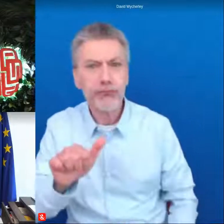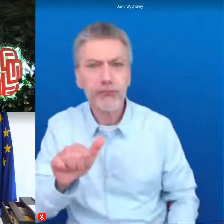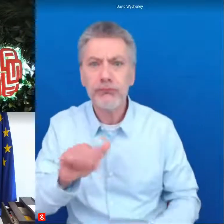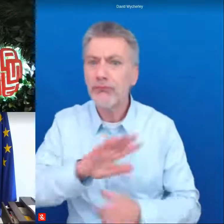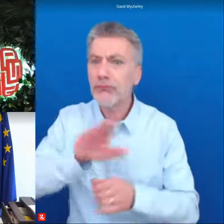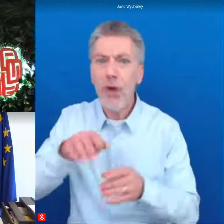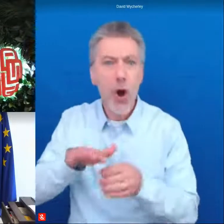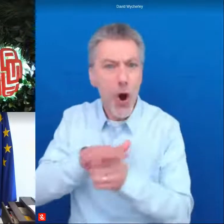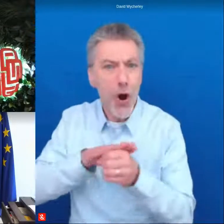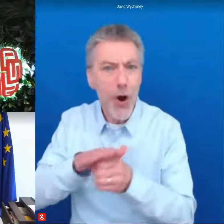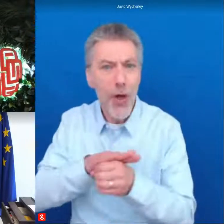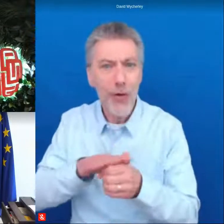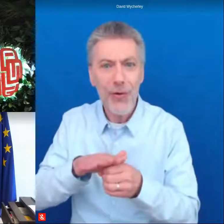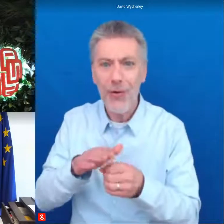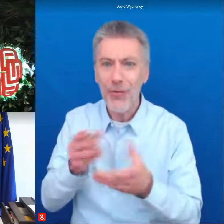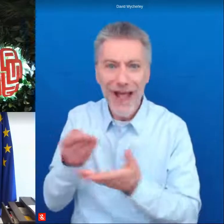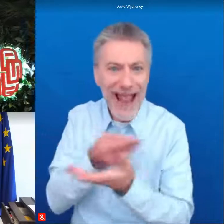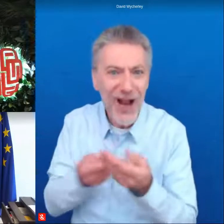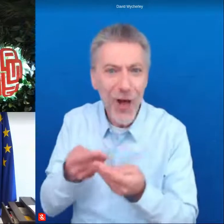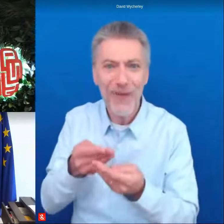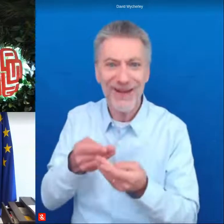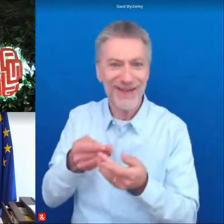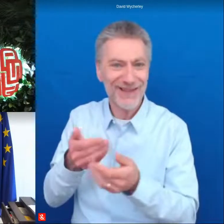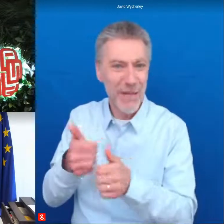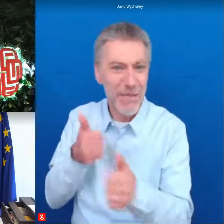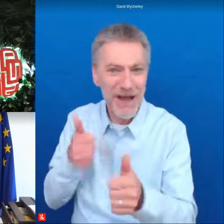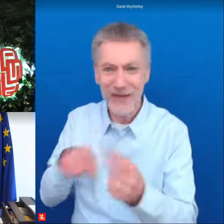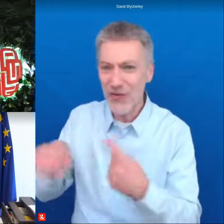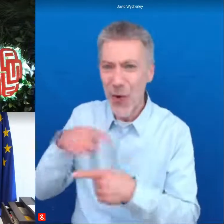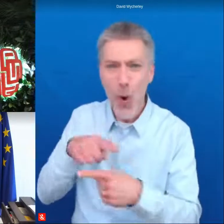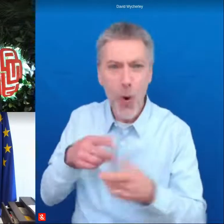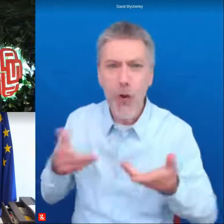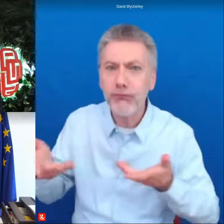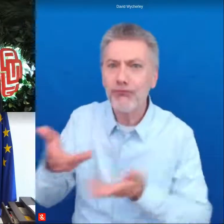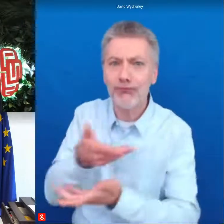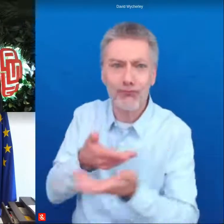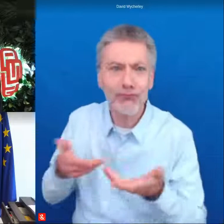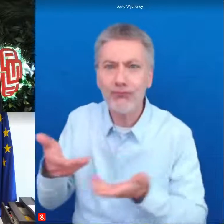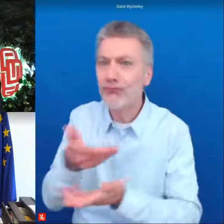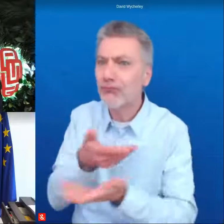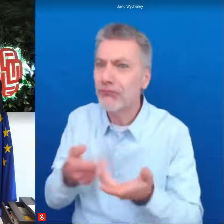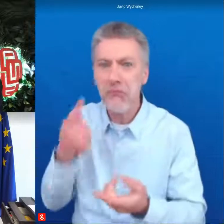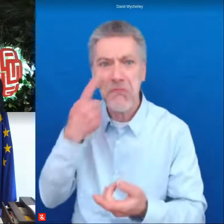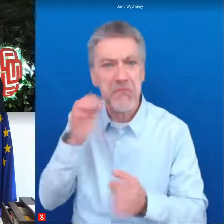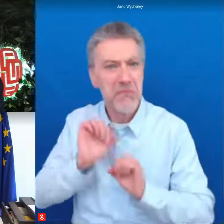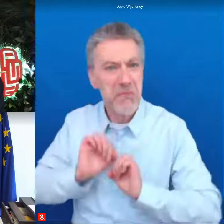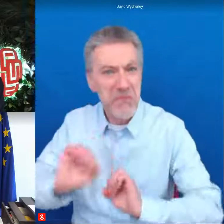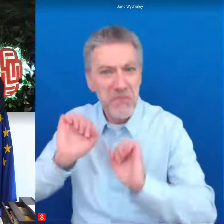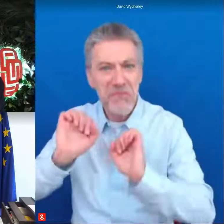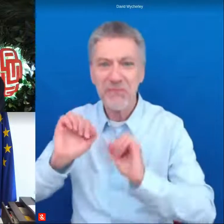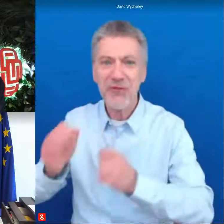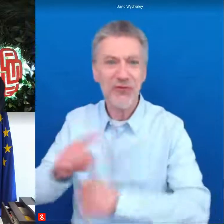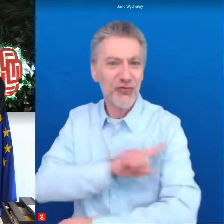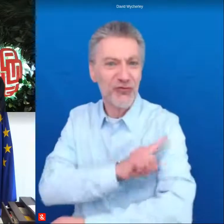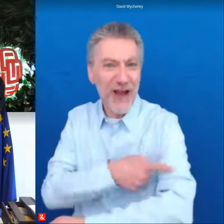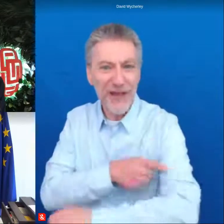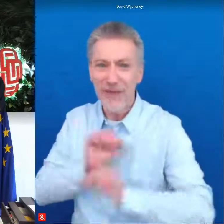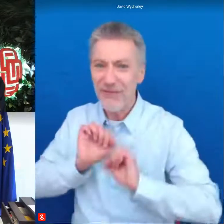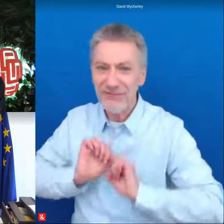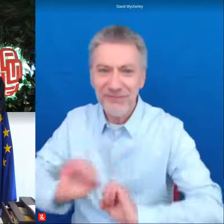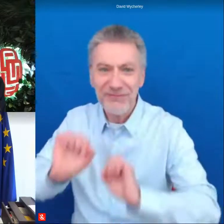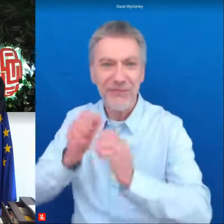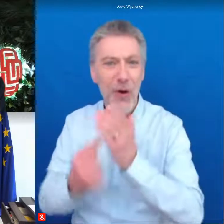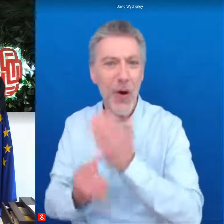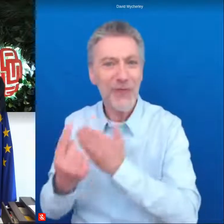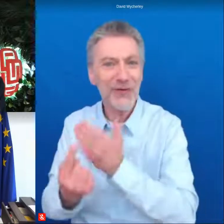people academics businesses if they discuss the strengths and opportunities of the region it probably